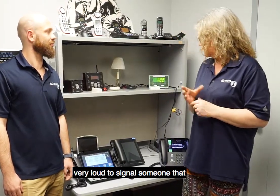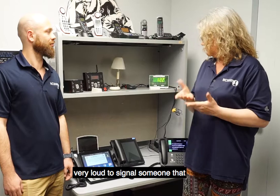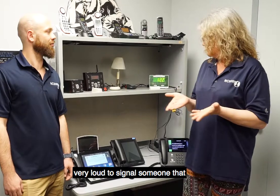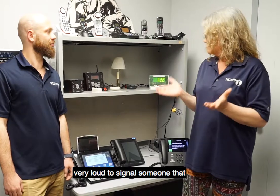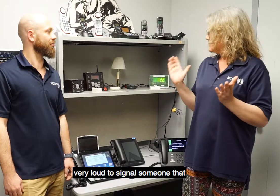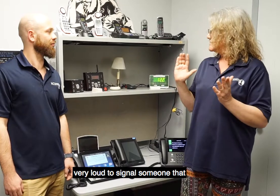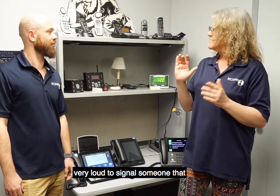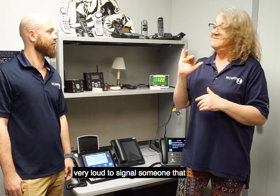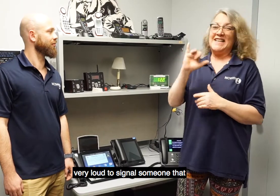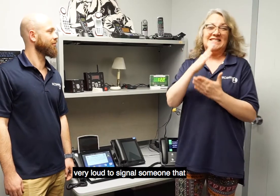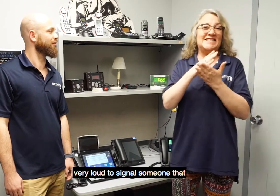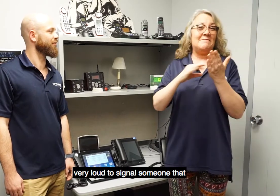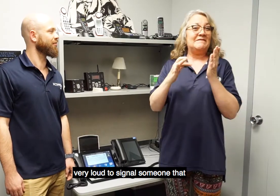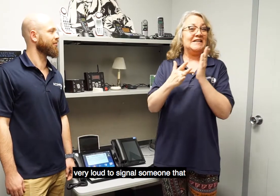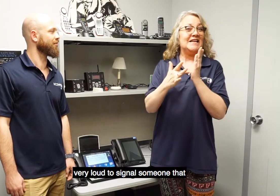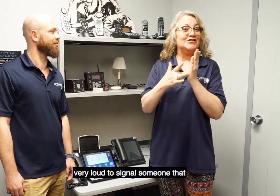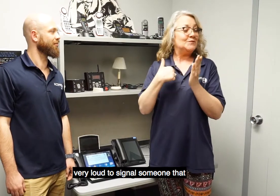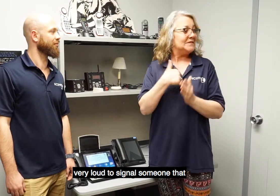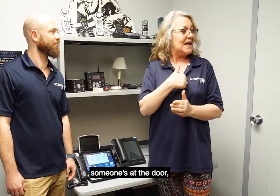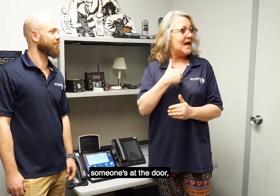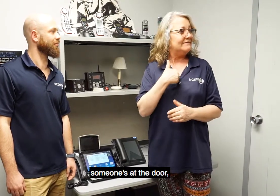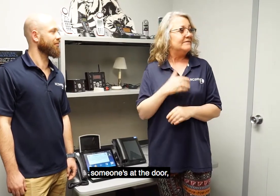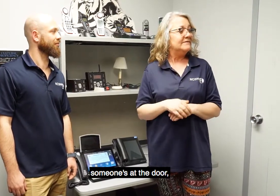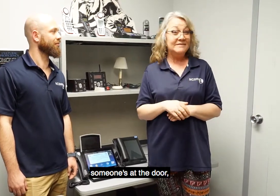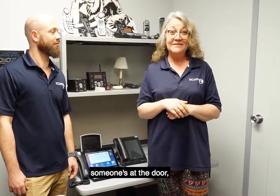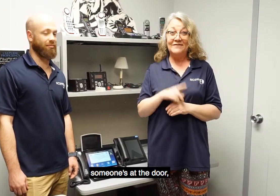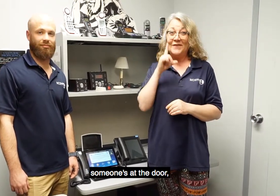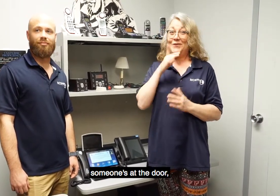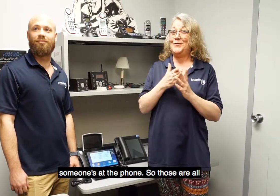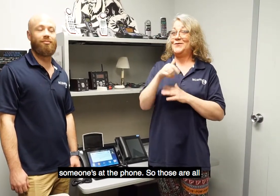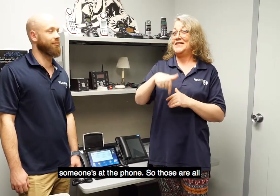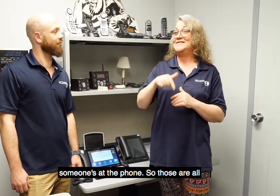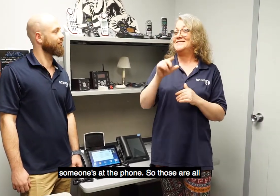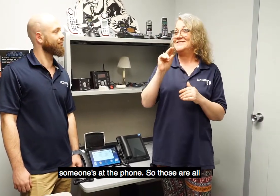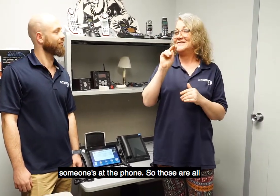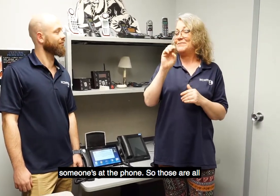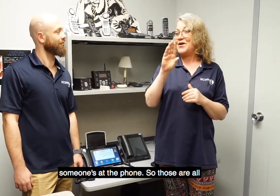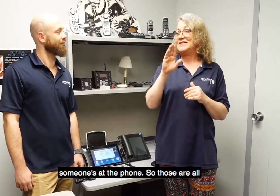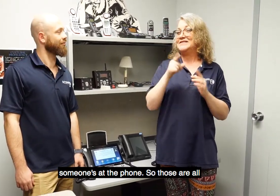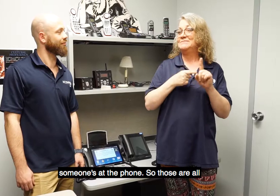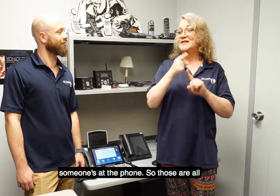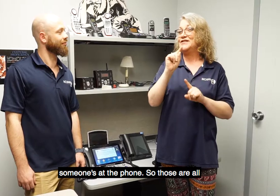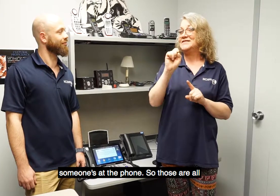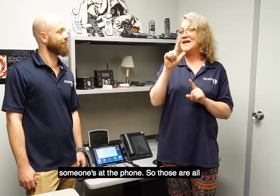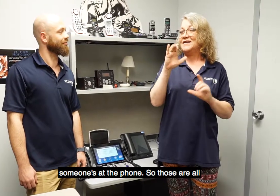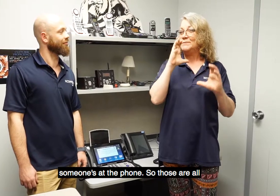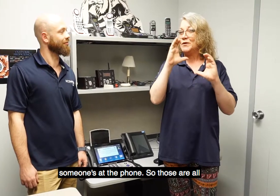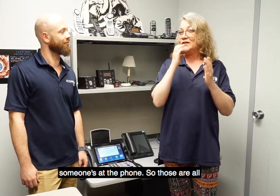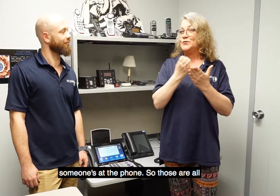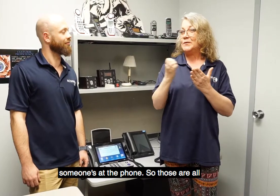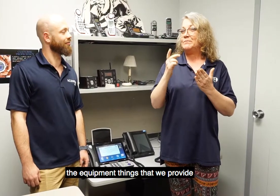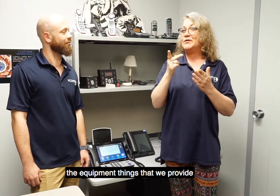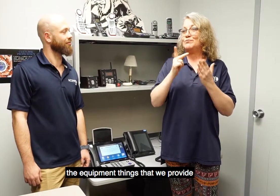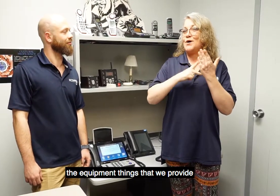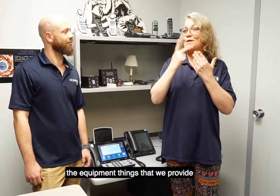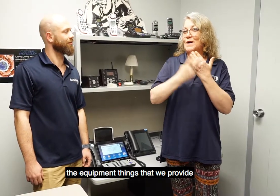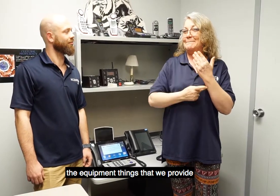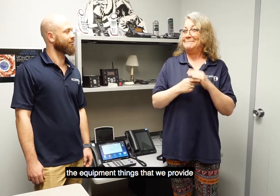to signal someone that someone's at the door or someone's at the phone. So those are all the equipment things that we